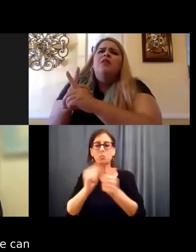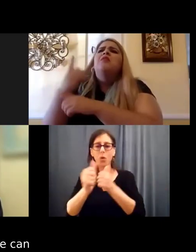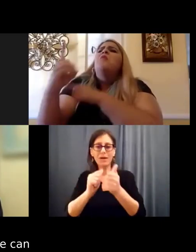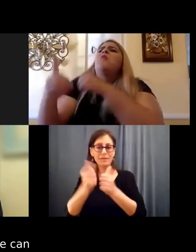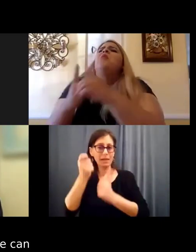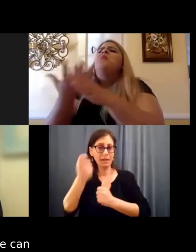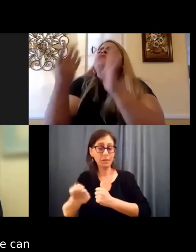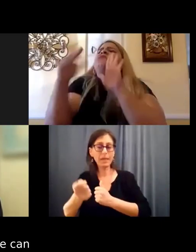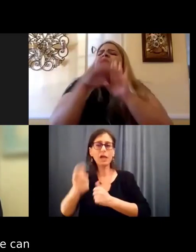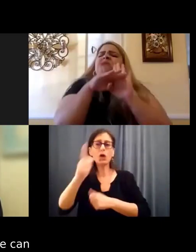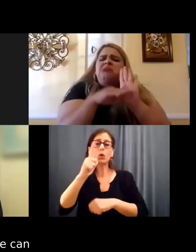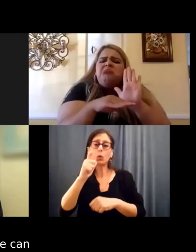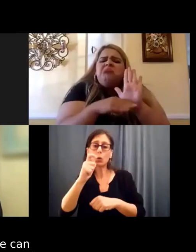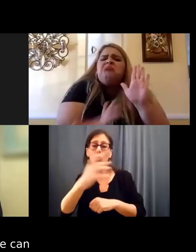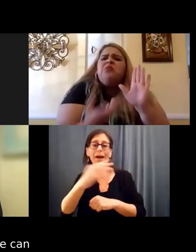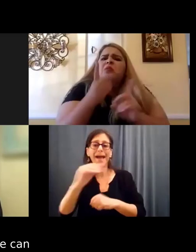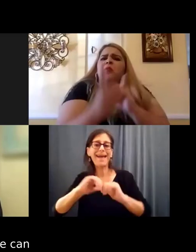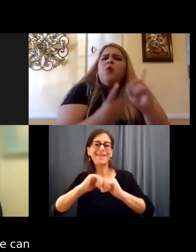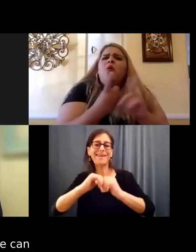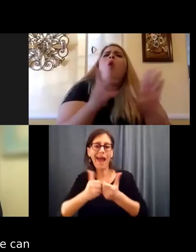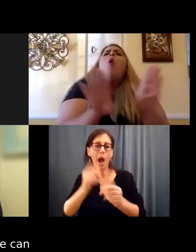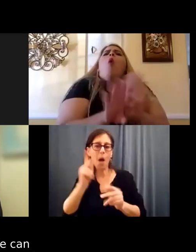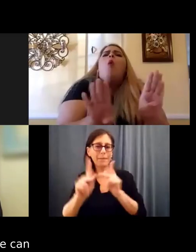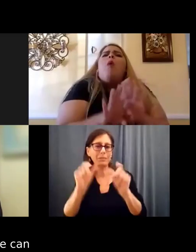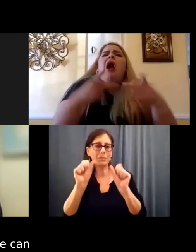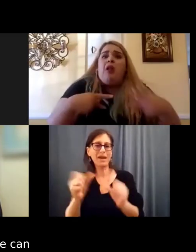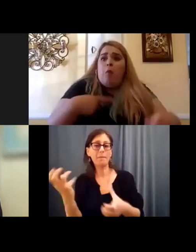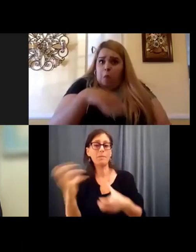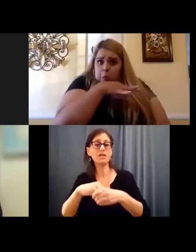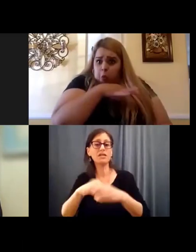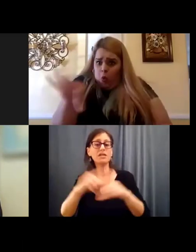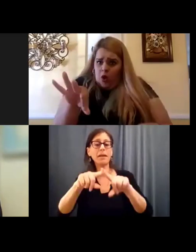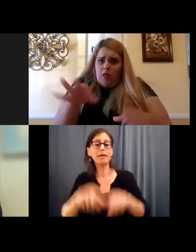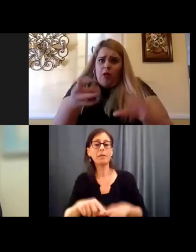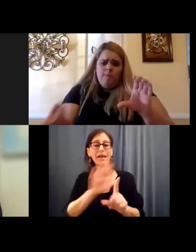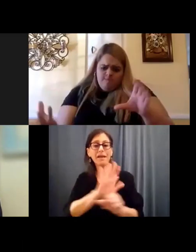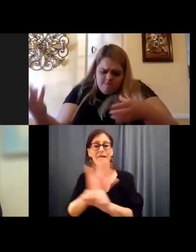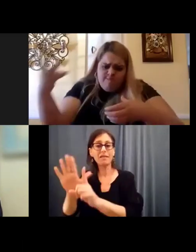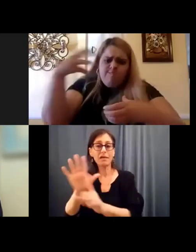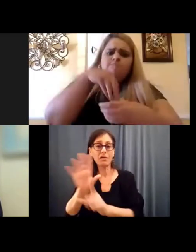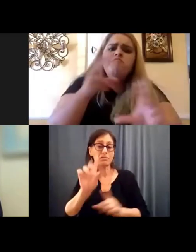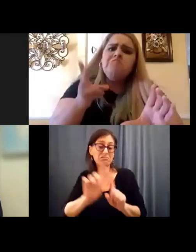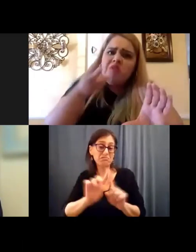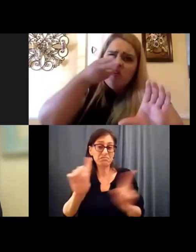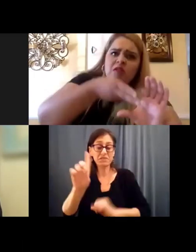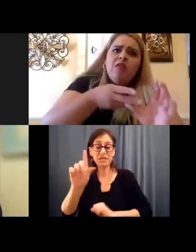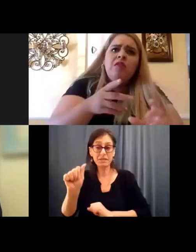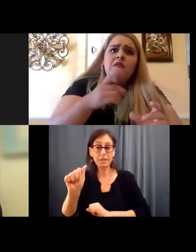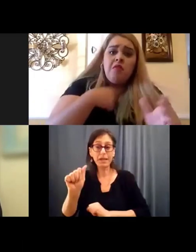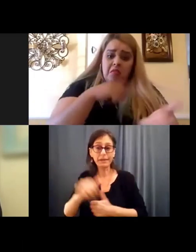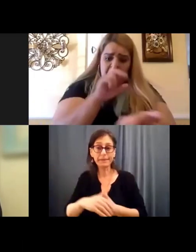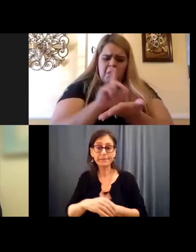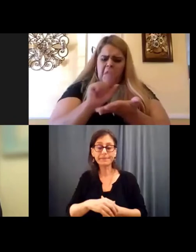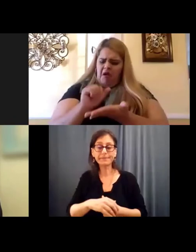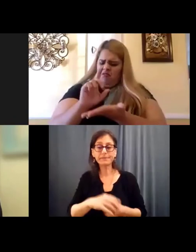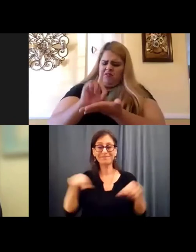and who and how people can participate depending on what their, their disability is. So in LA, there's